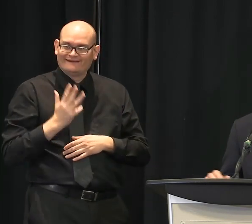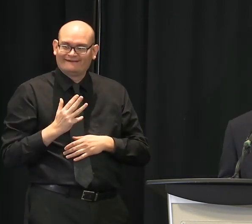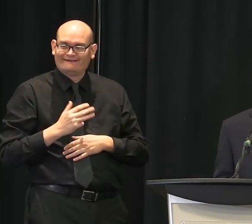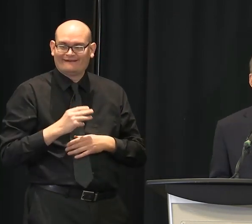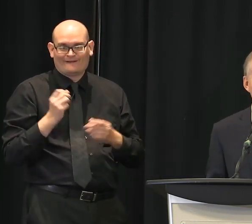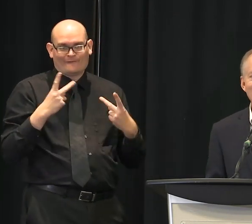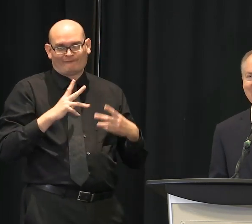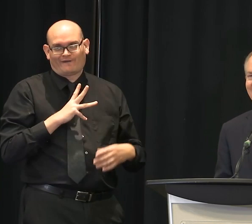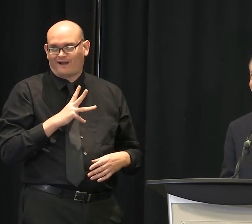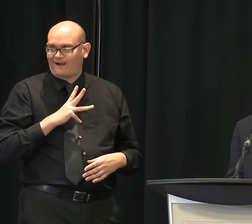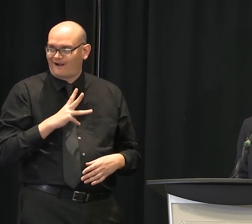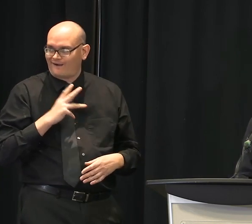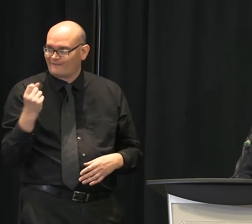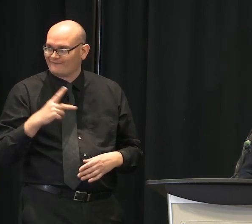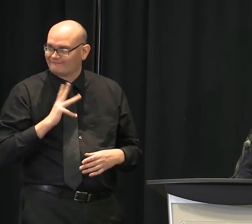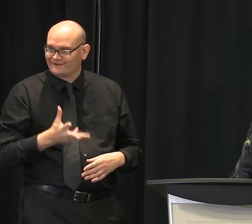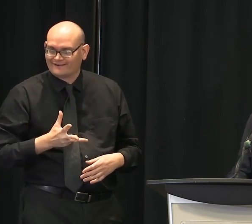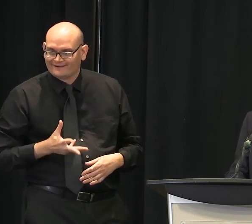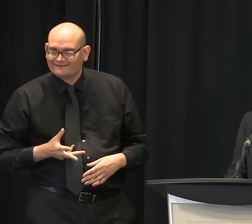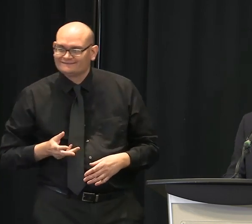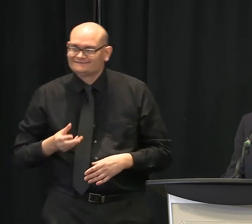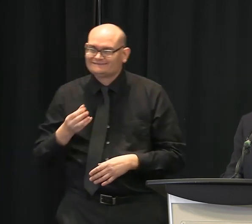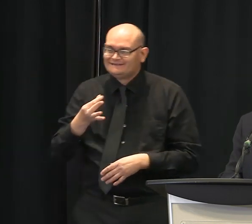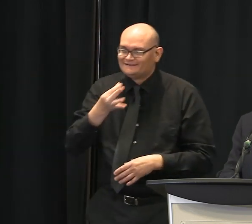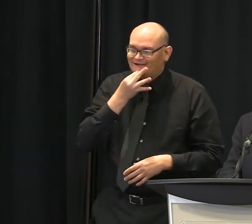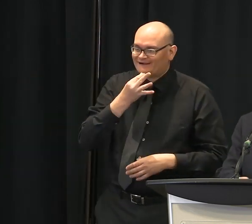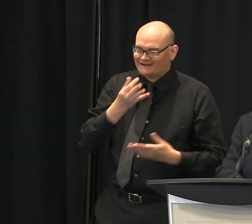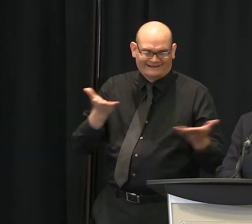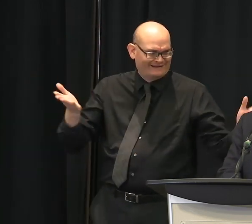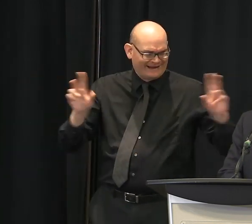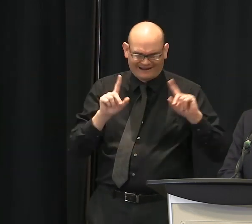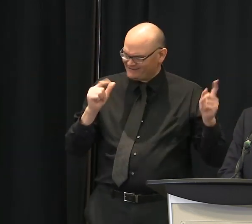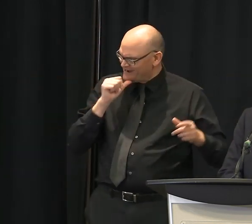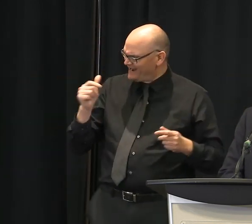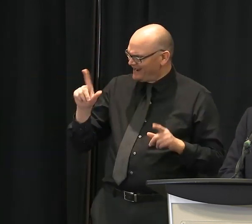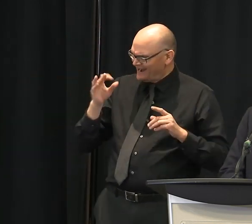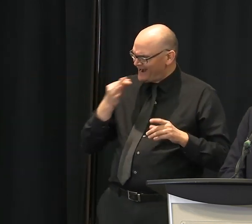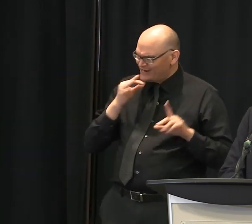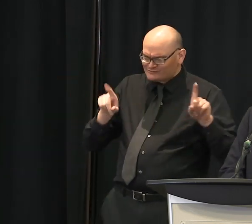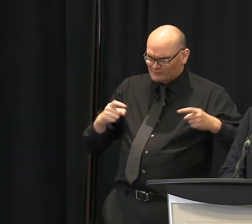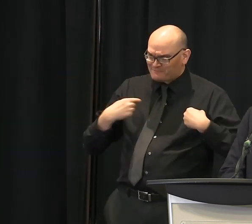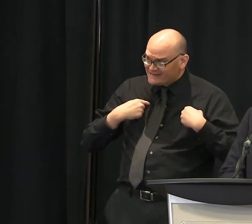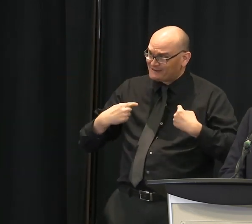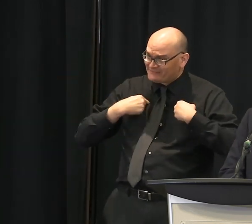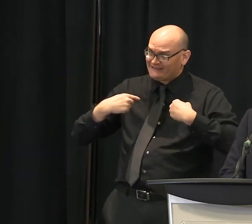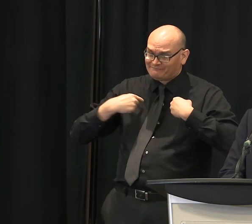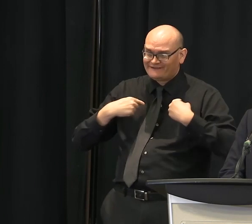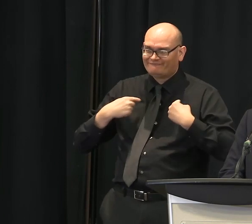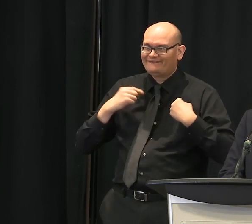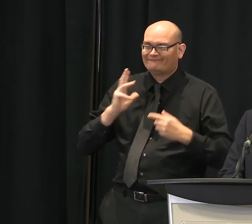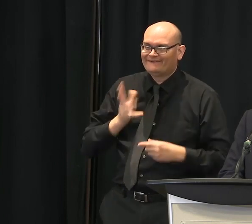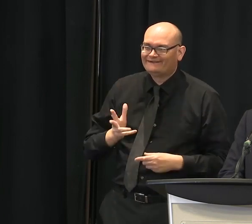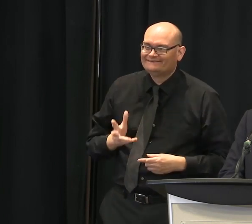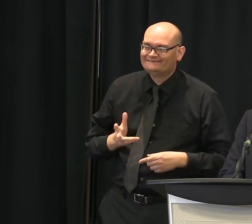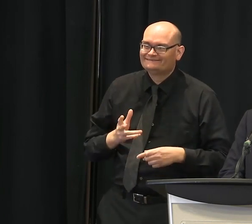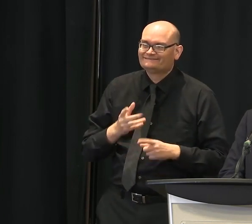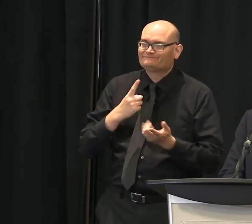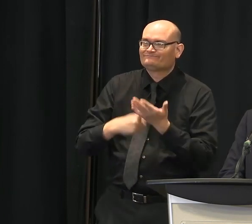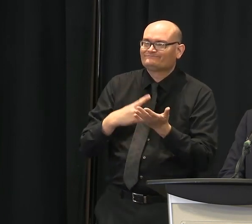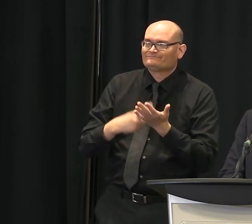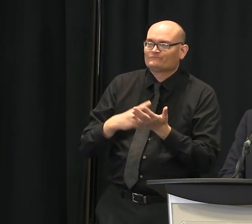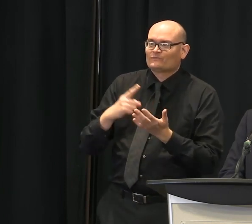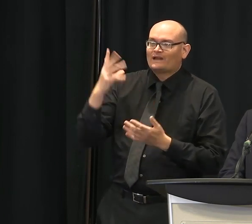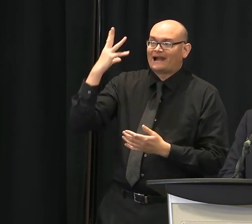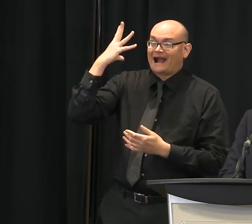experts here. Let me know. Well, were working on some stories yesterday about the restaurants and the outdoor dining. Most of our downtown restaurants luckily